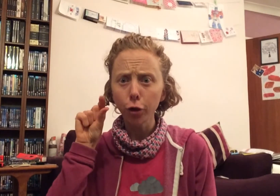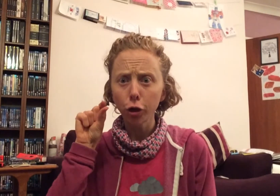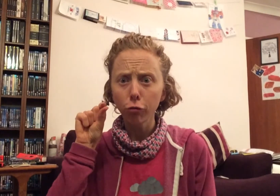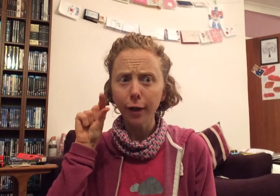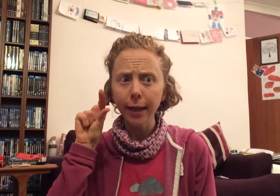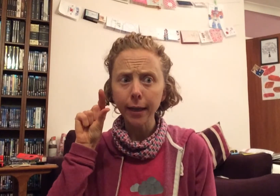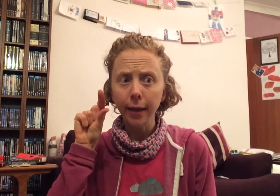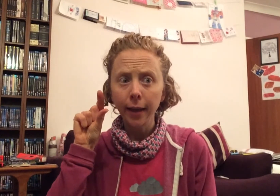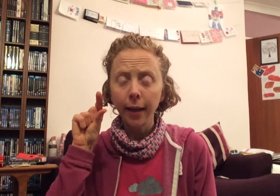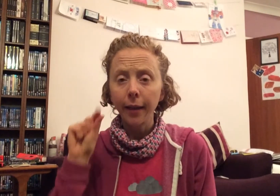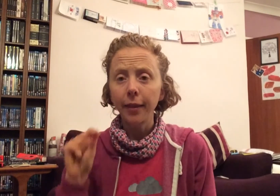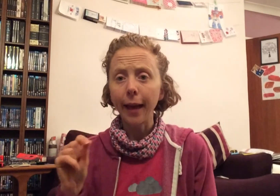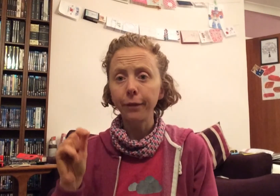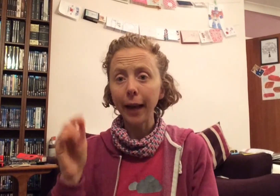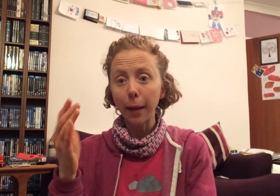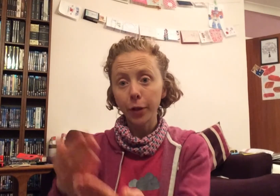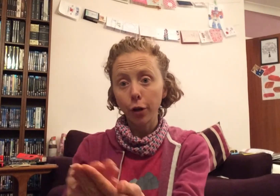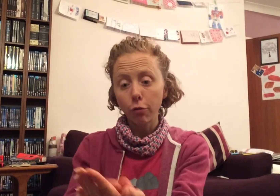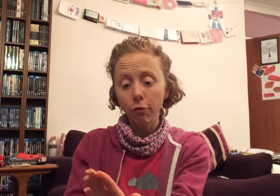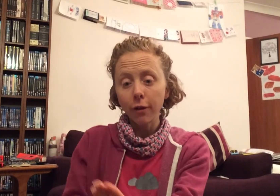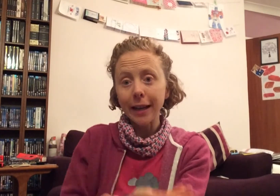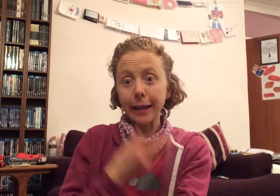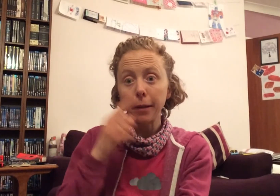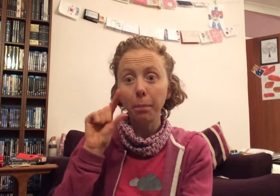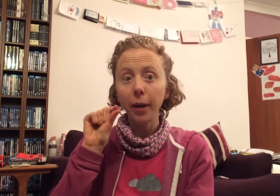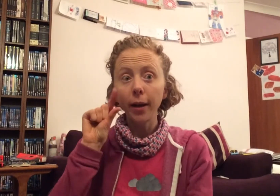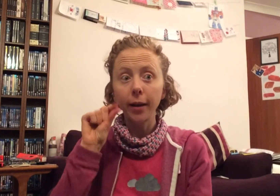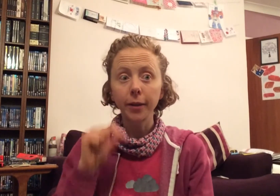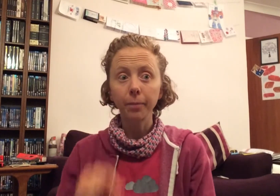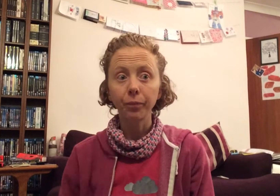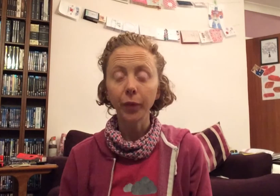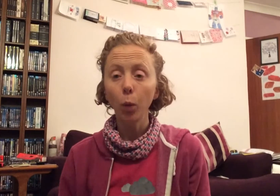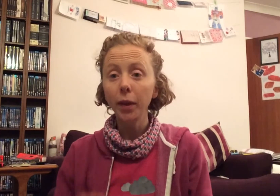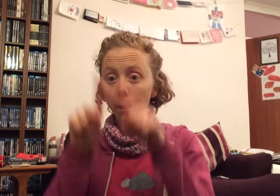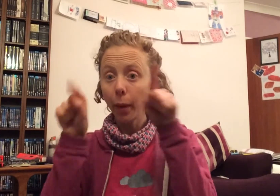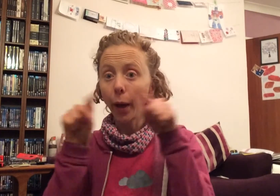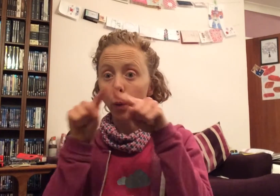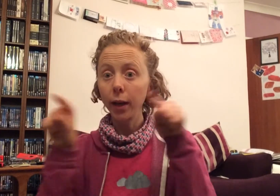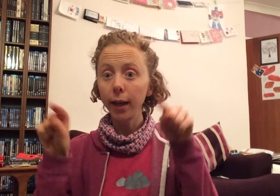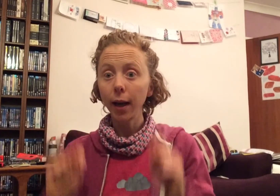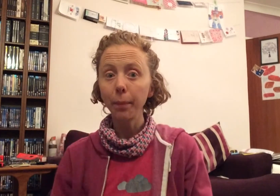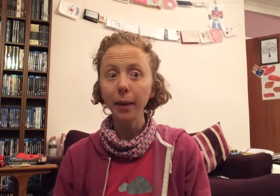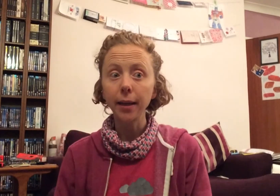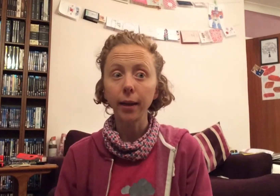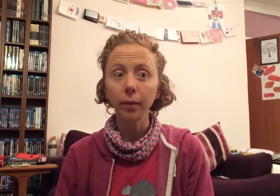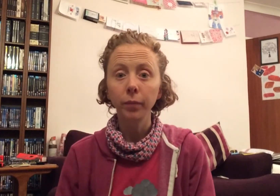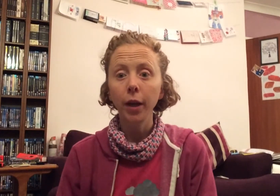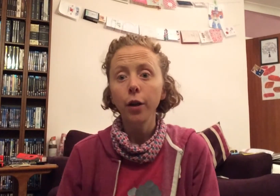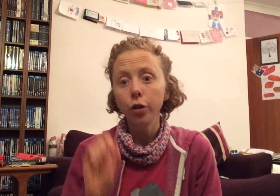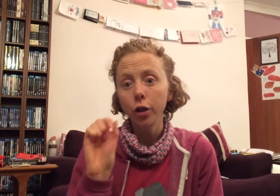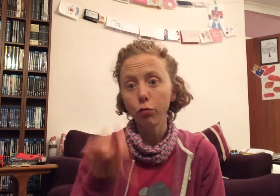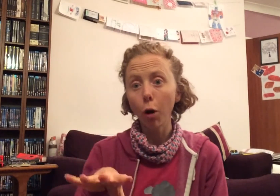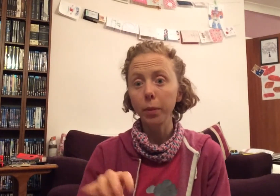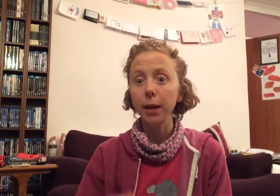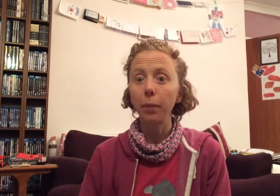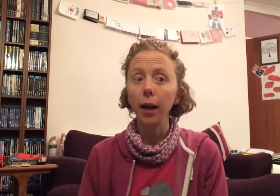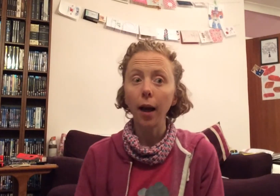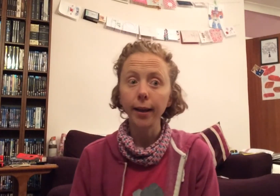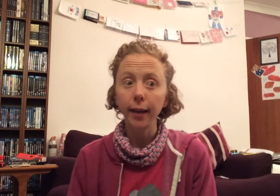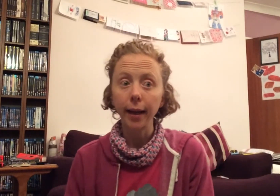shriek, there flapped a green bird, with the bow in her beak. She dropped it politely,